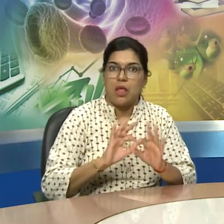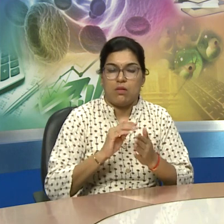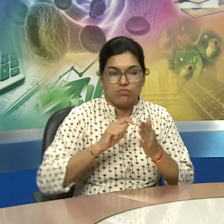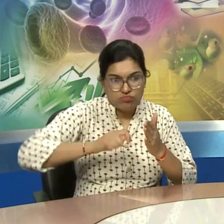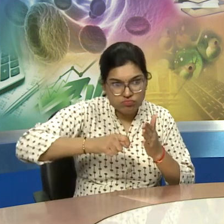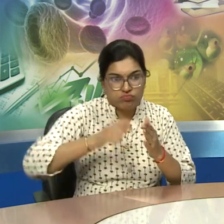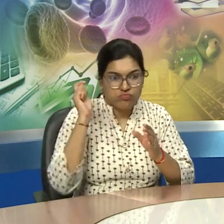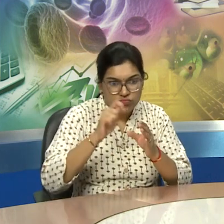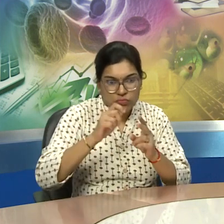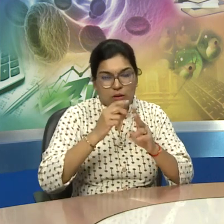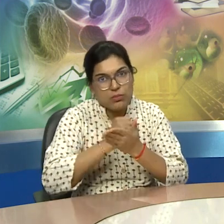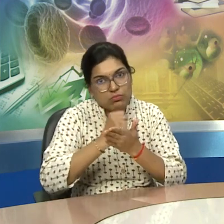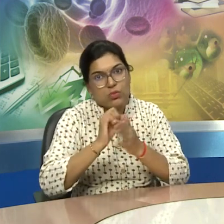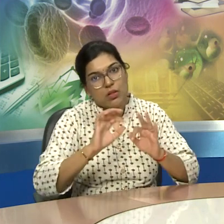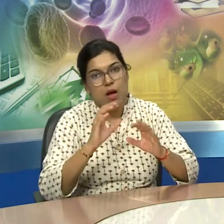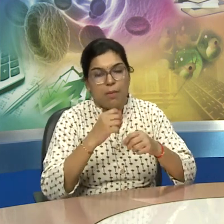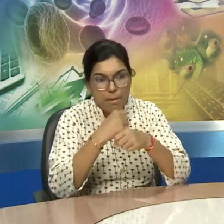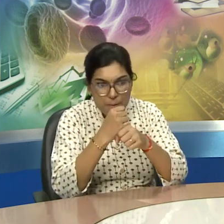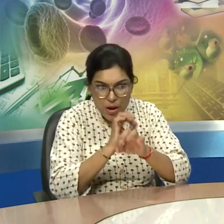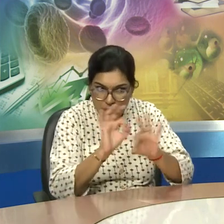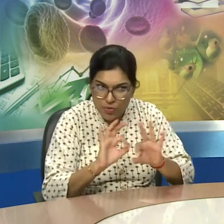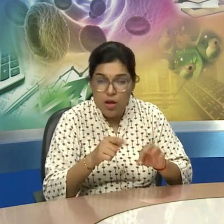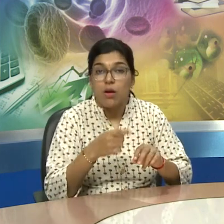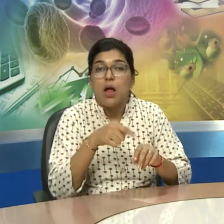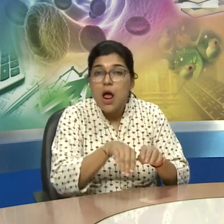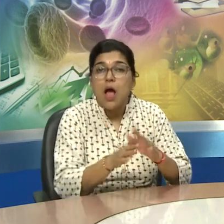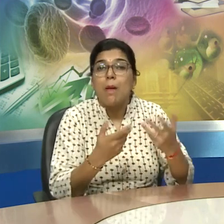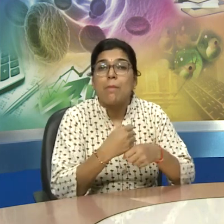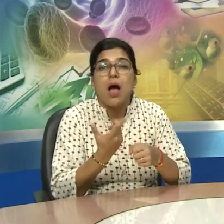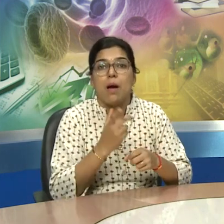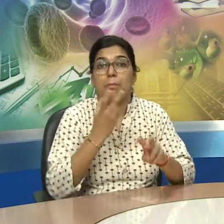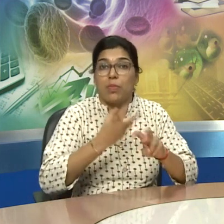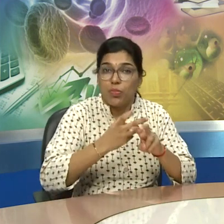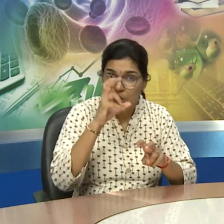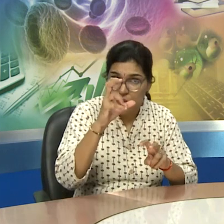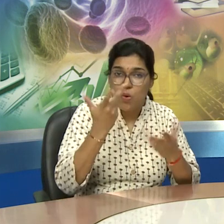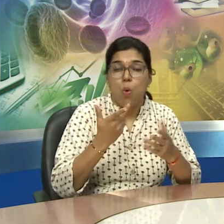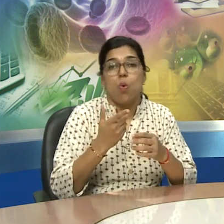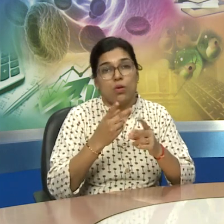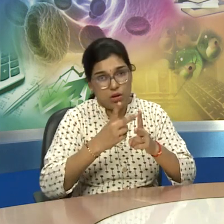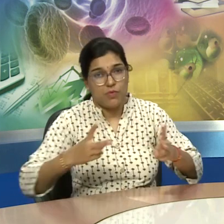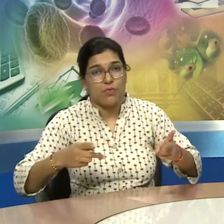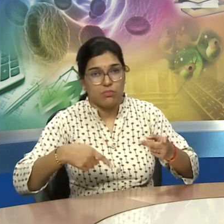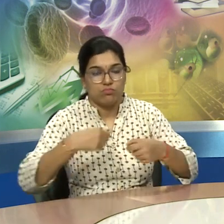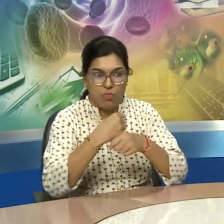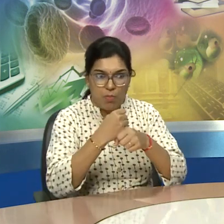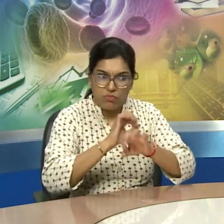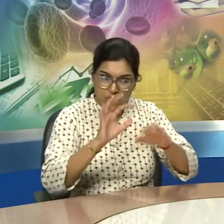because tools were very important it was helpful for finding food for